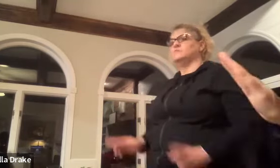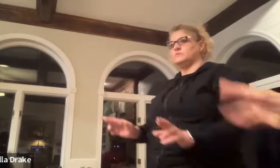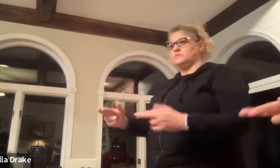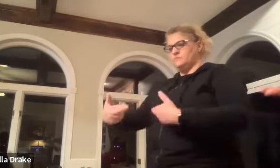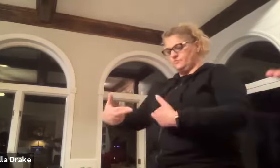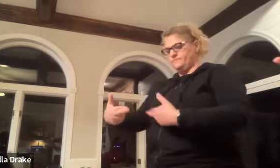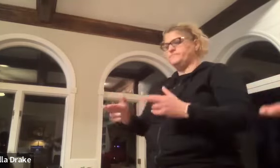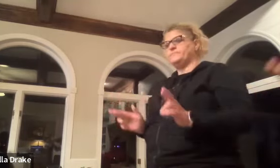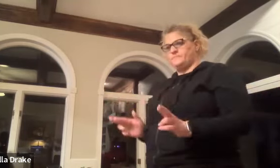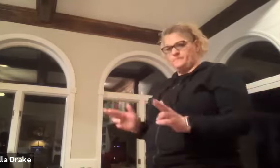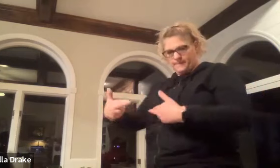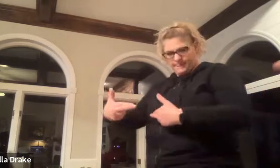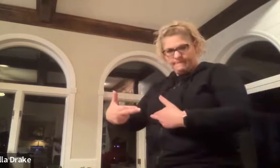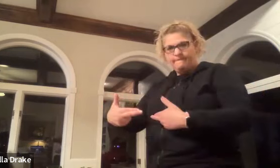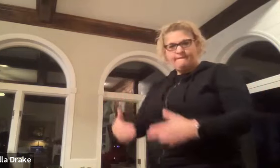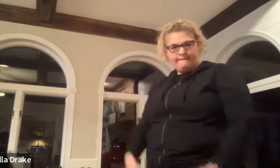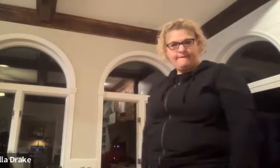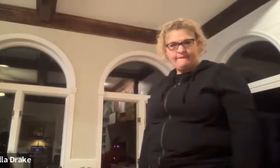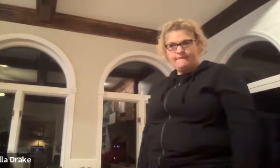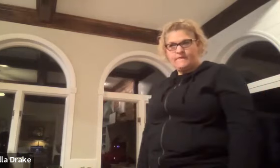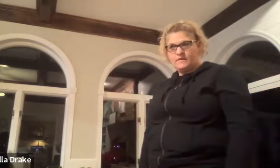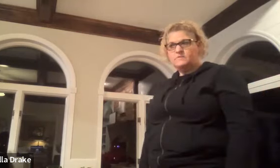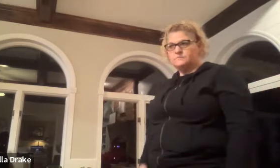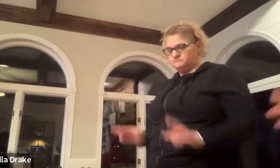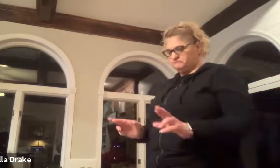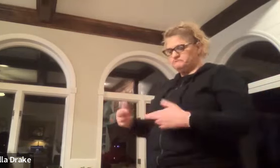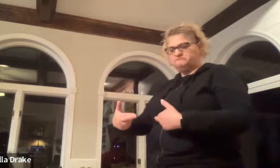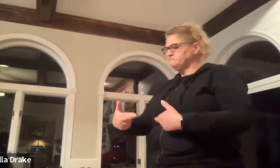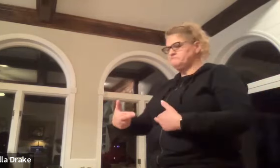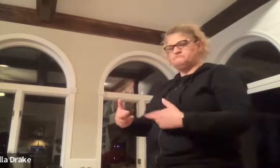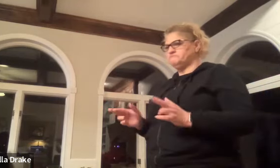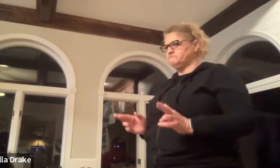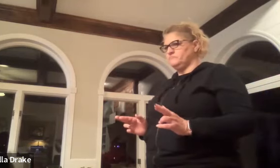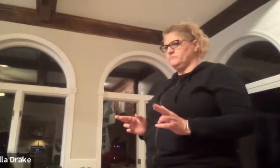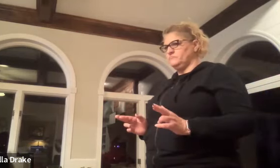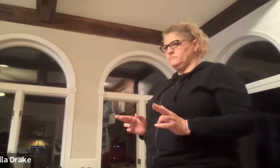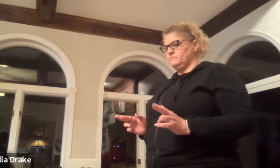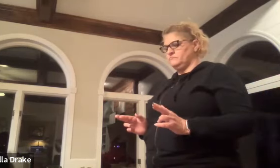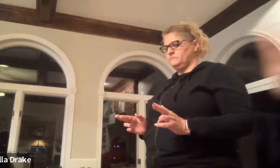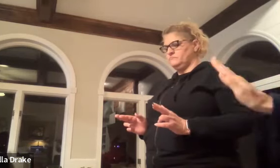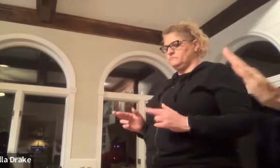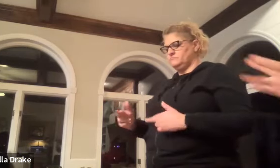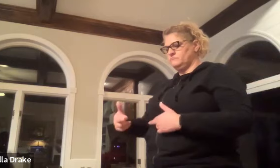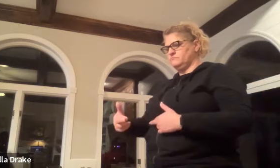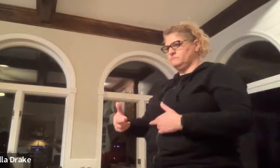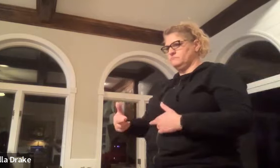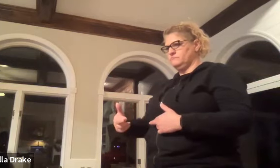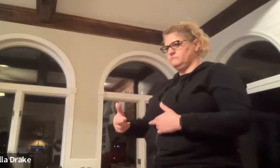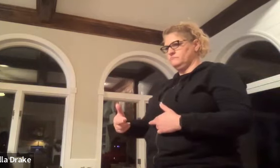room room room room room no matter which way you go just you are that's the same